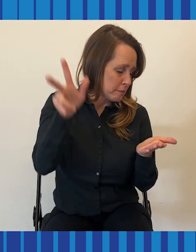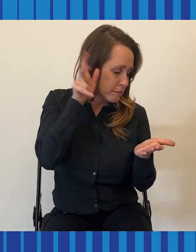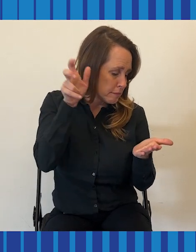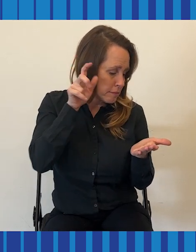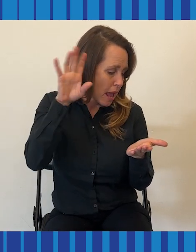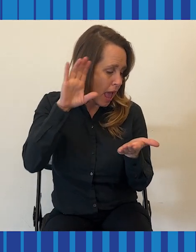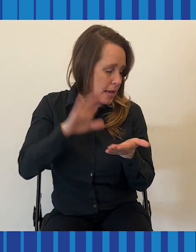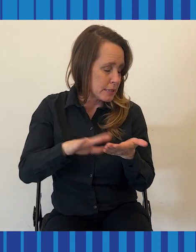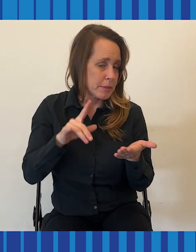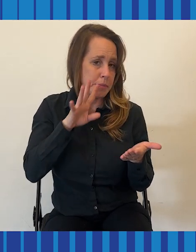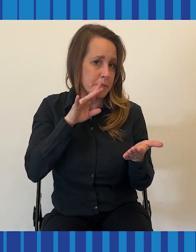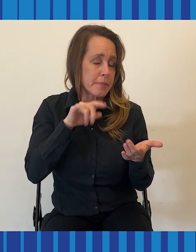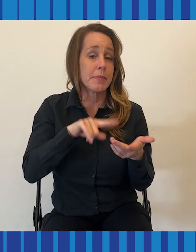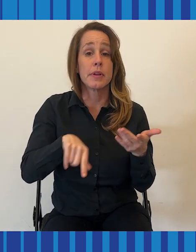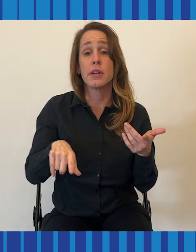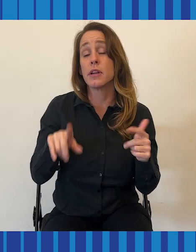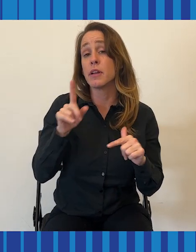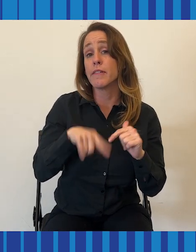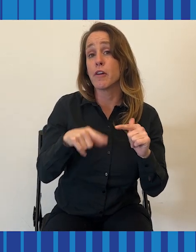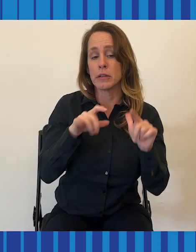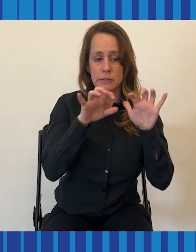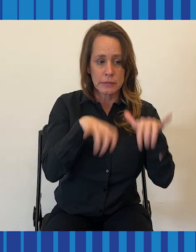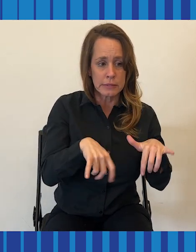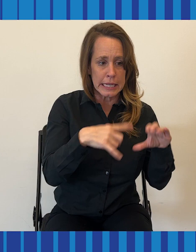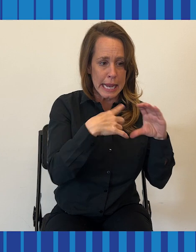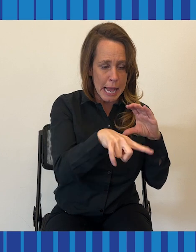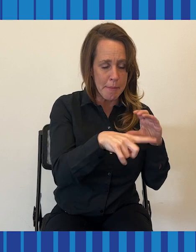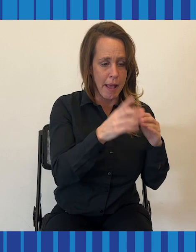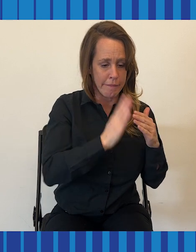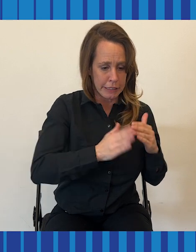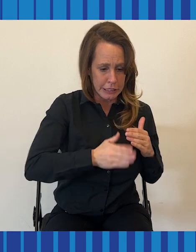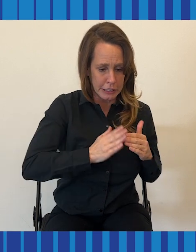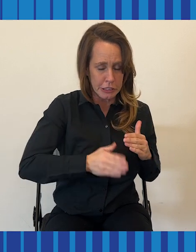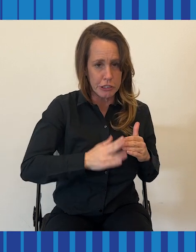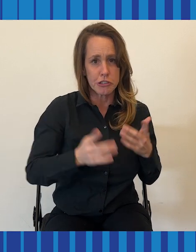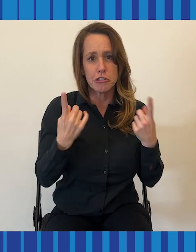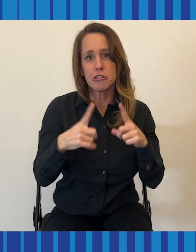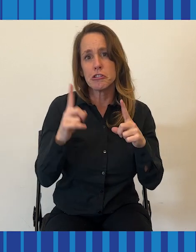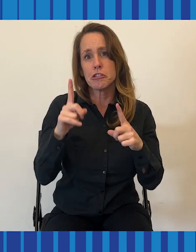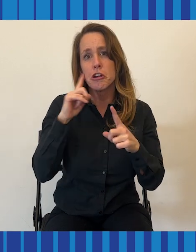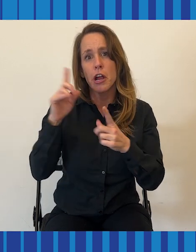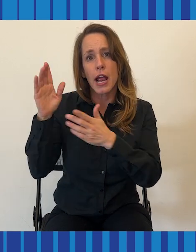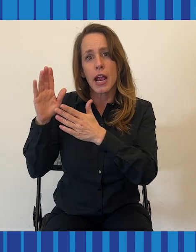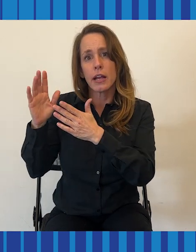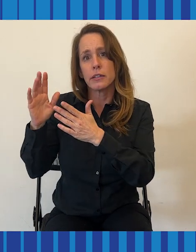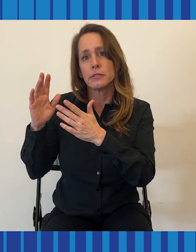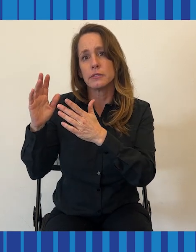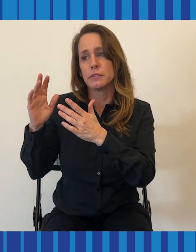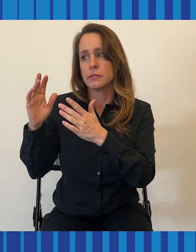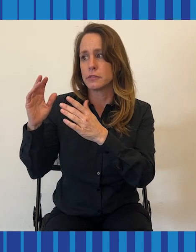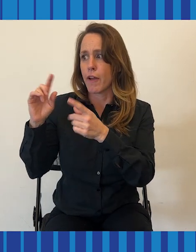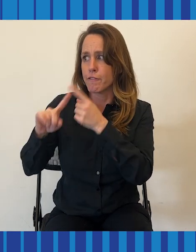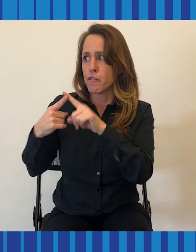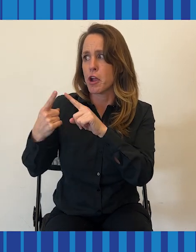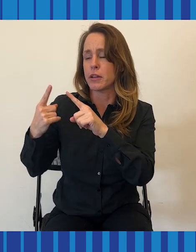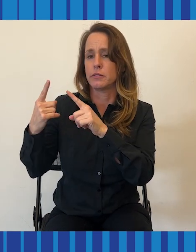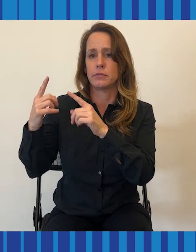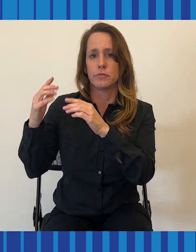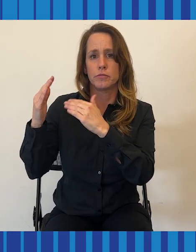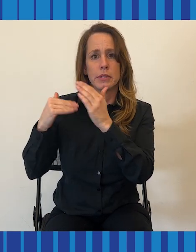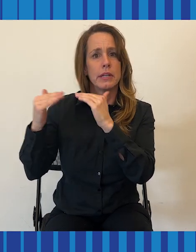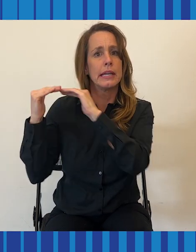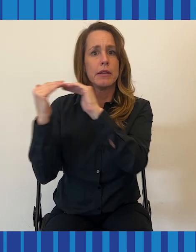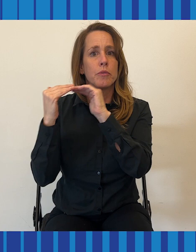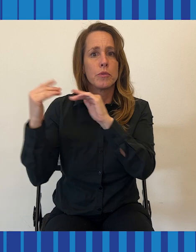up a quick email while you have a colleague trying to talk to you. Stephanie Actively listening is stopping what you're doing and focusing